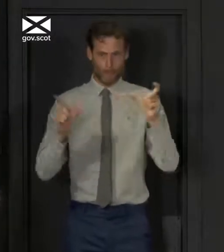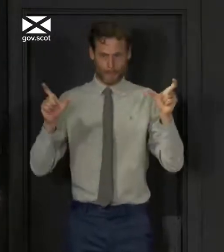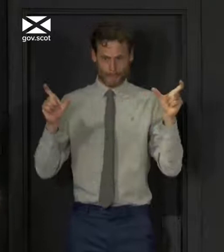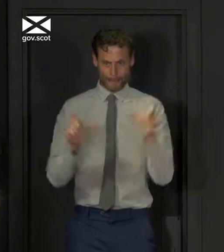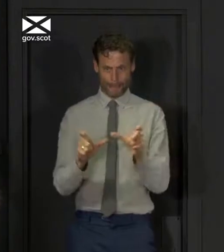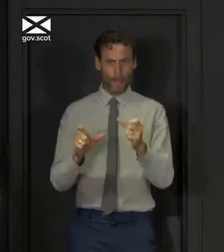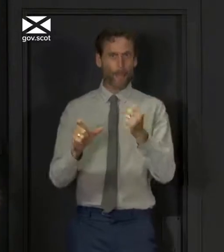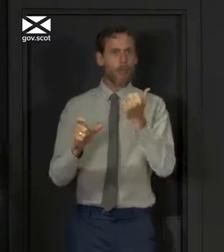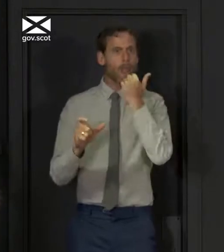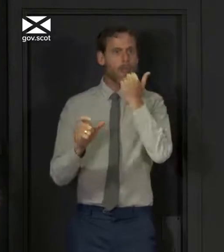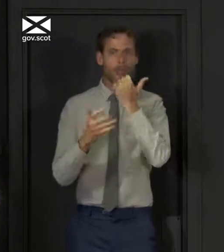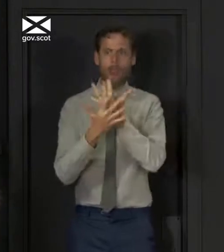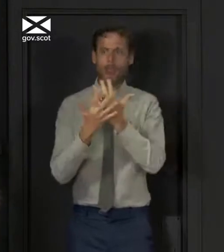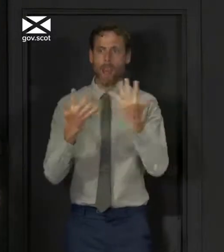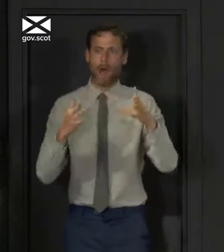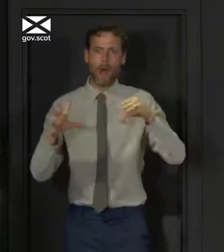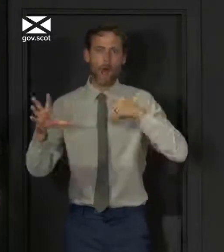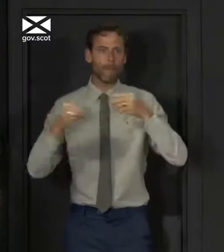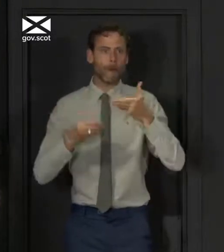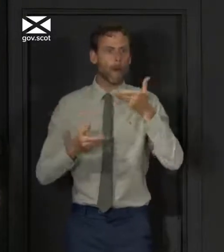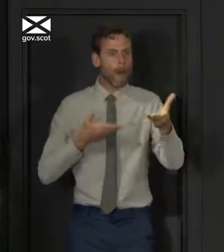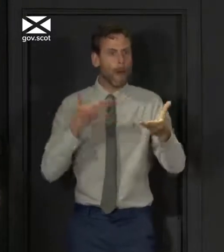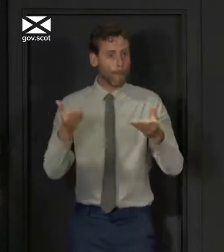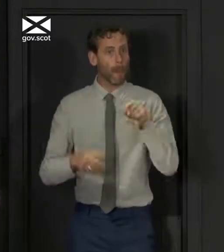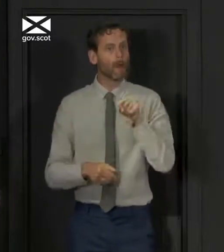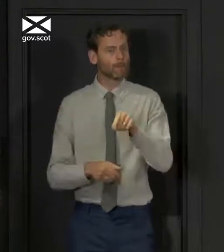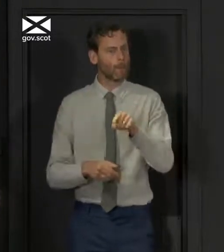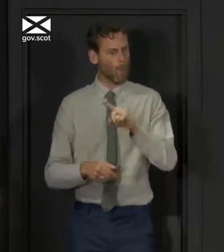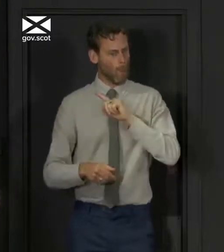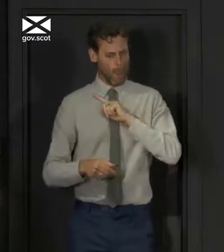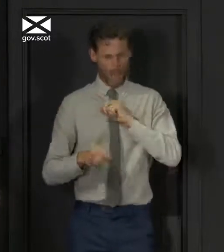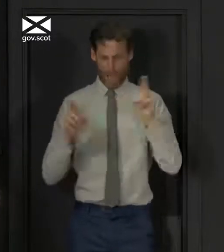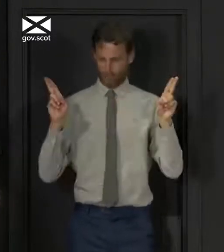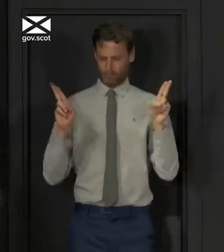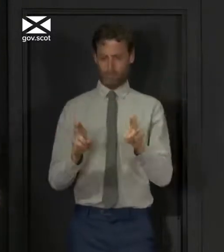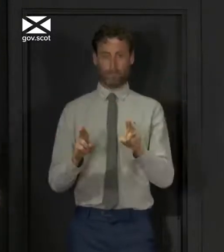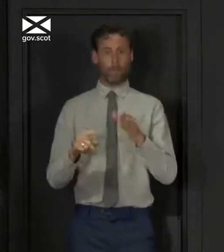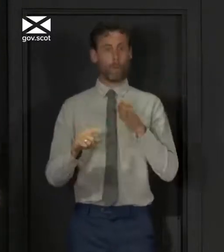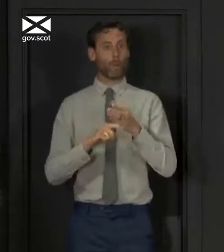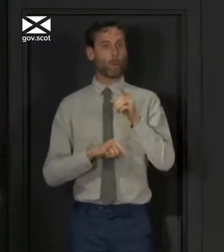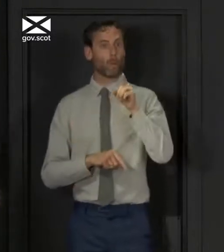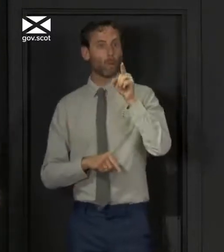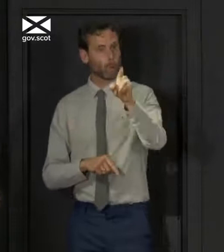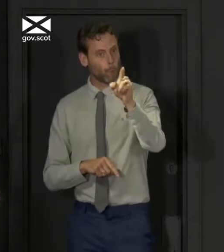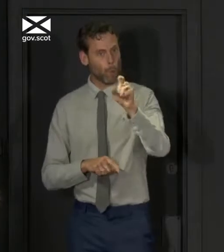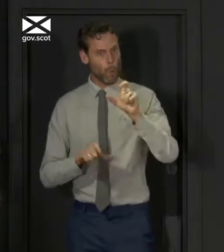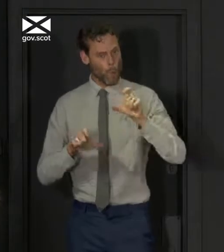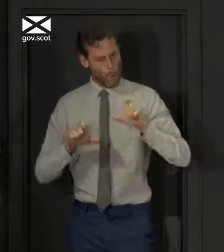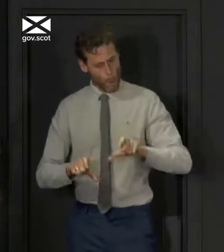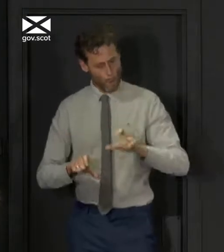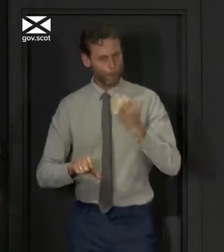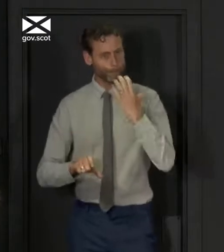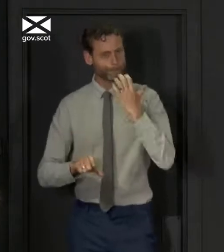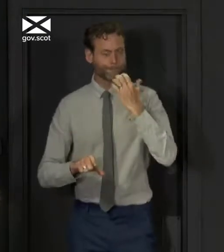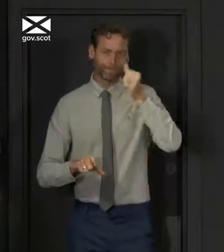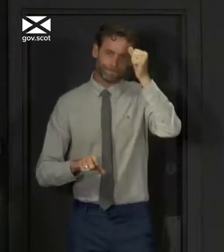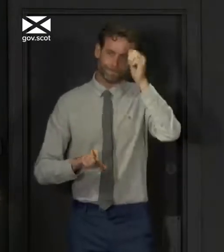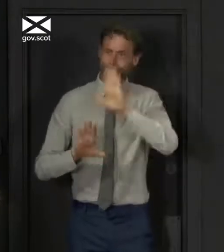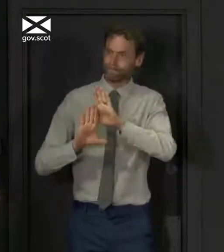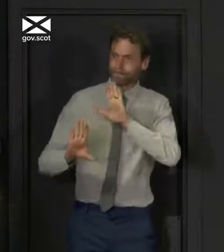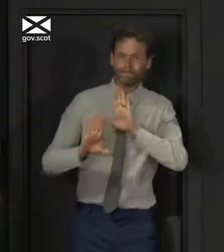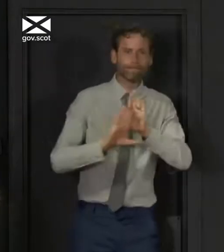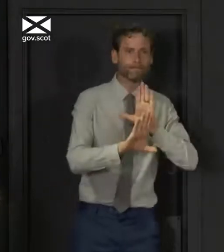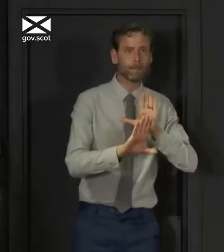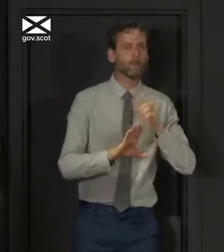that is entirely down to the sacrifices that all of you have made. So more than ever today, I want to say thank